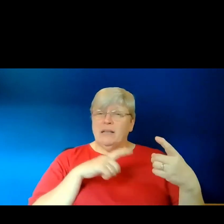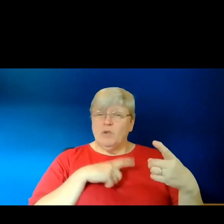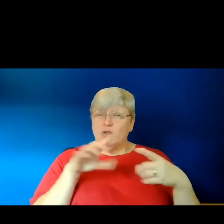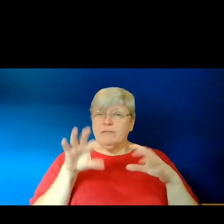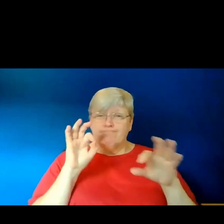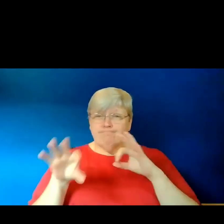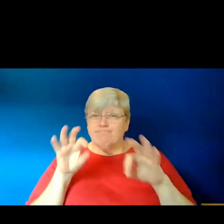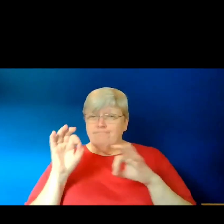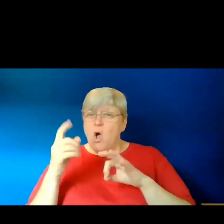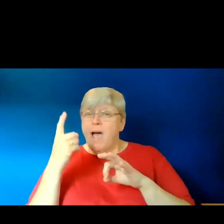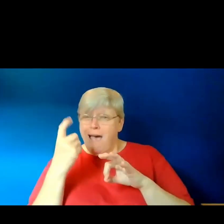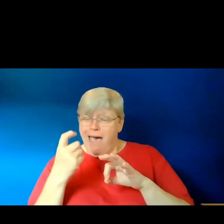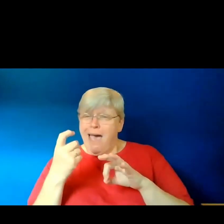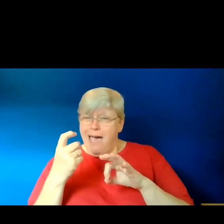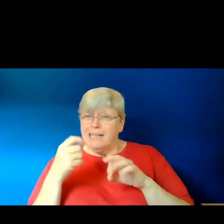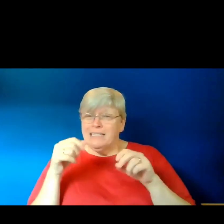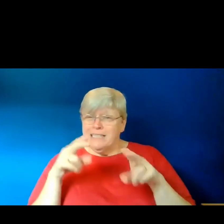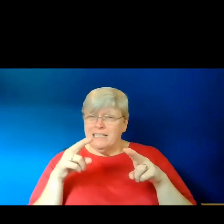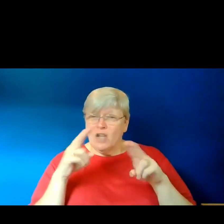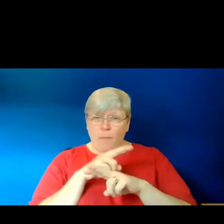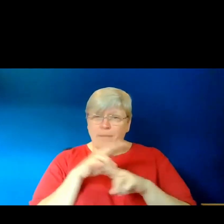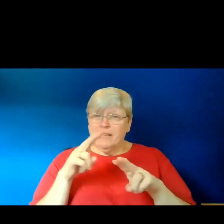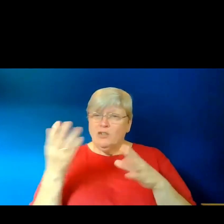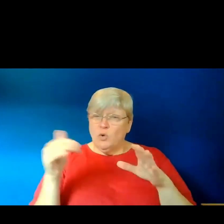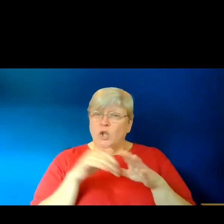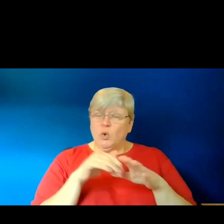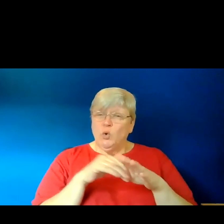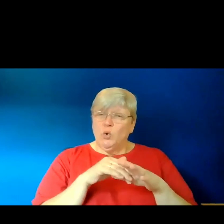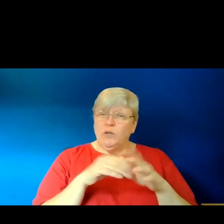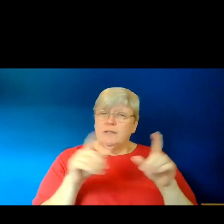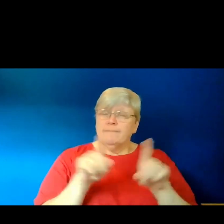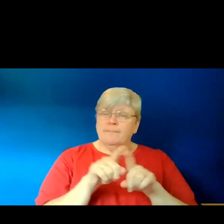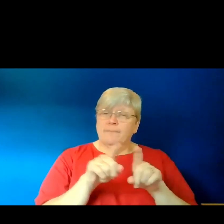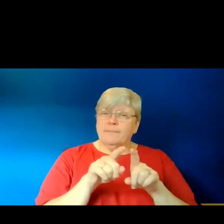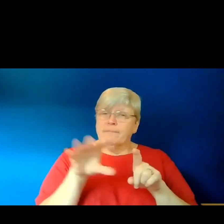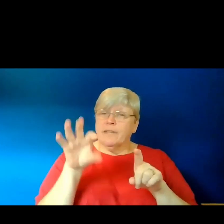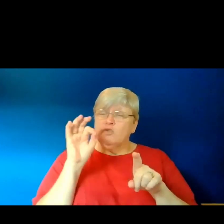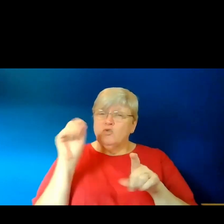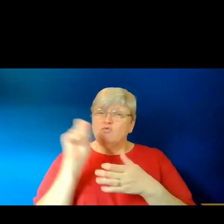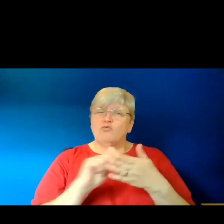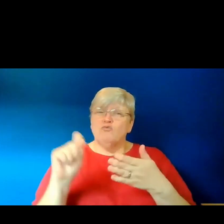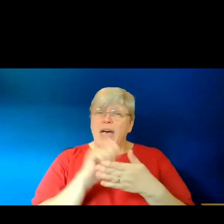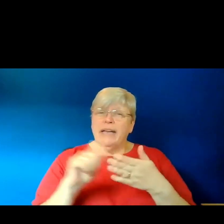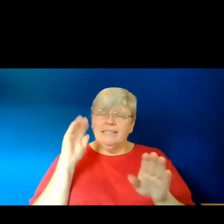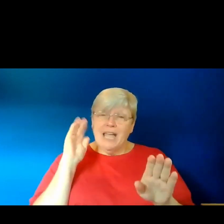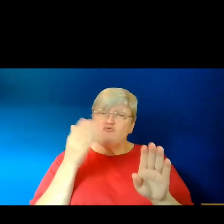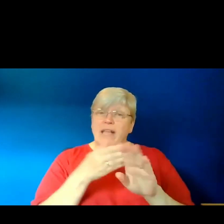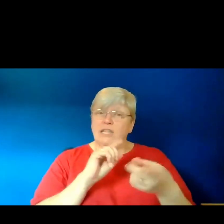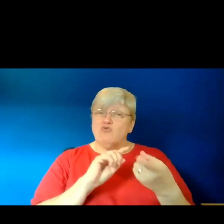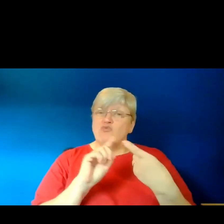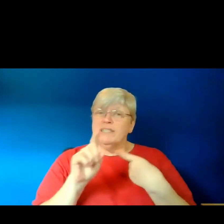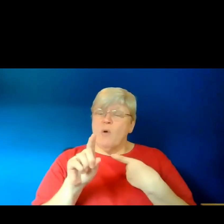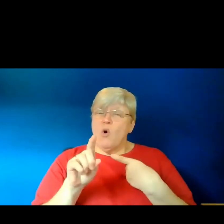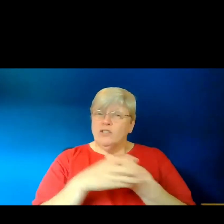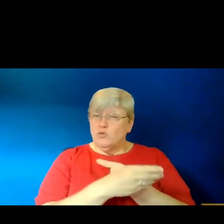about the types of details and perspectives you include. And you might also choose to write directly in response to some of those